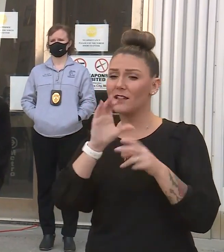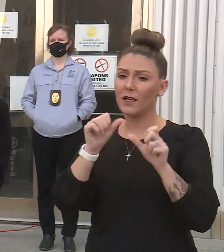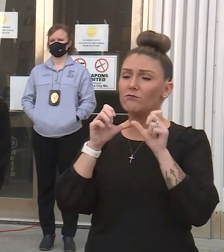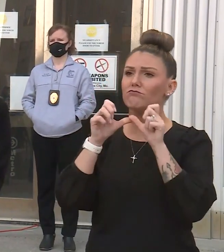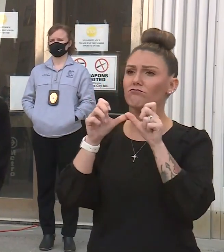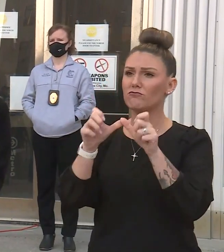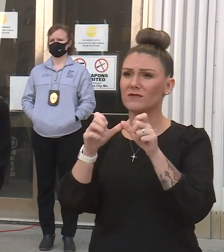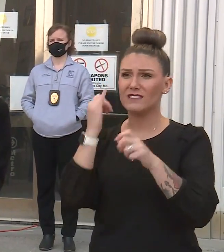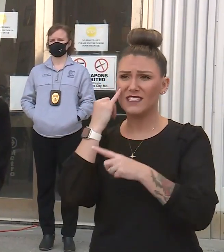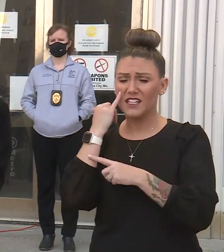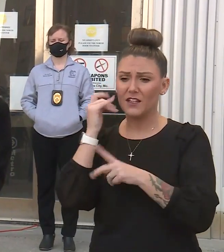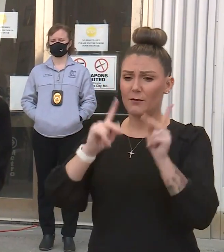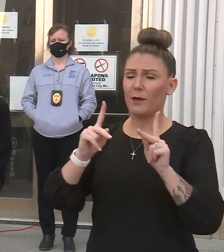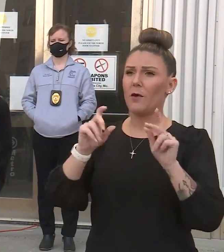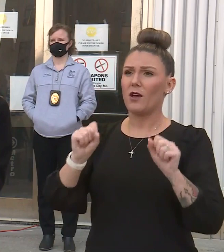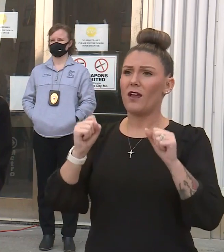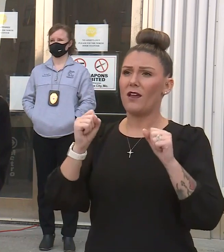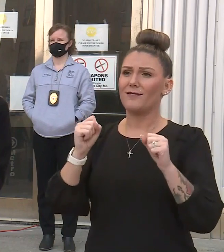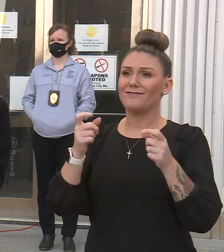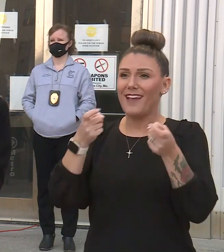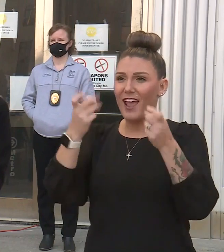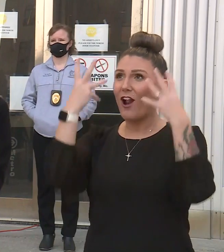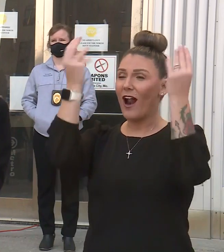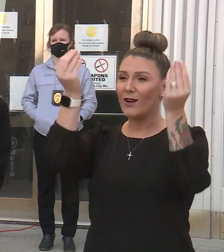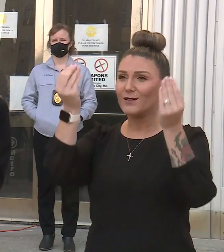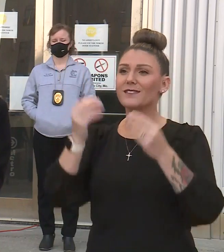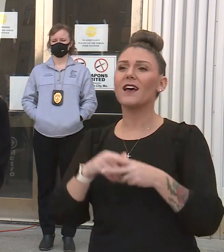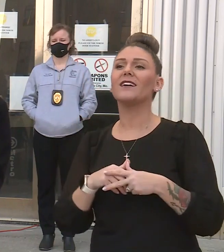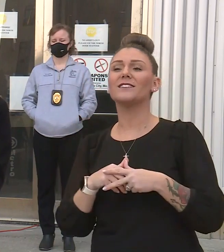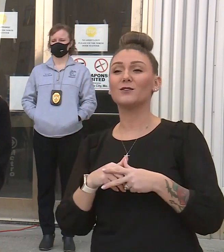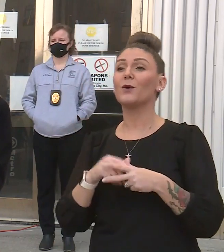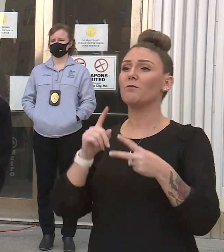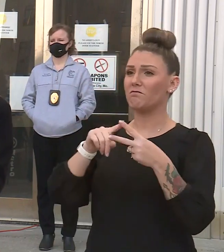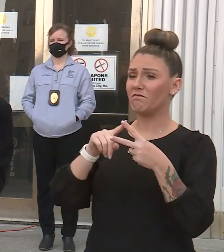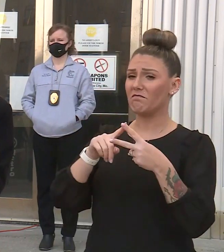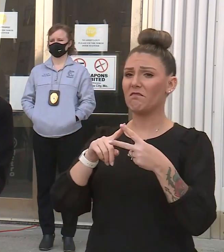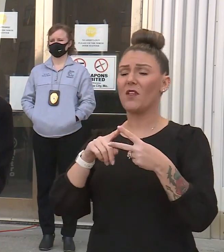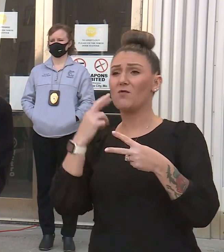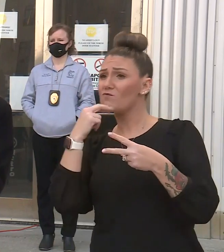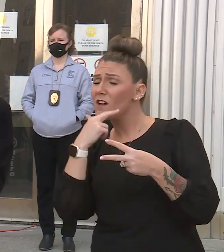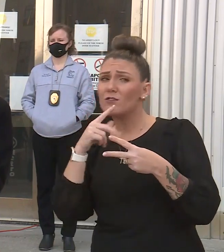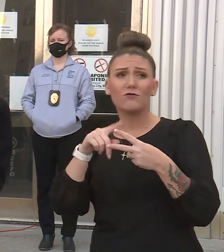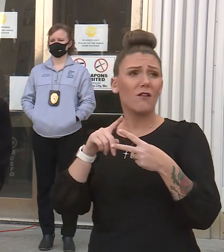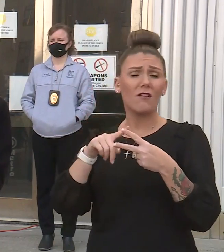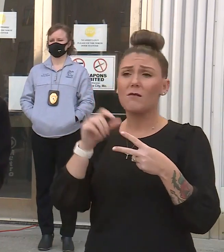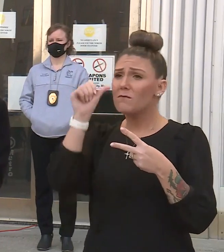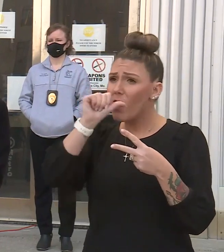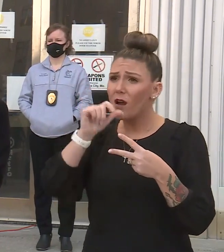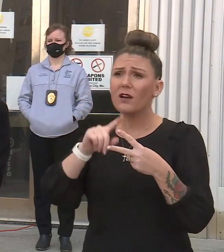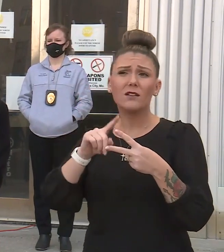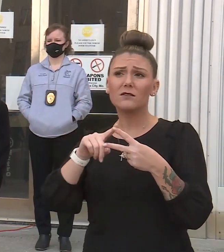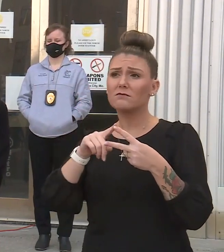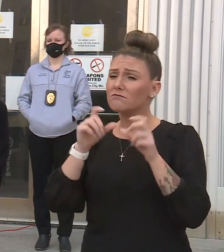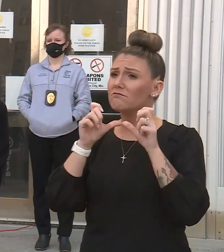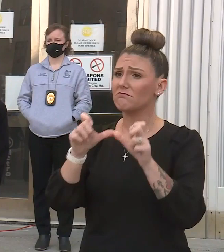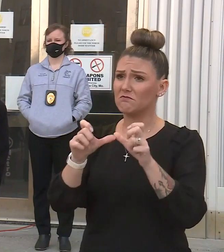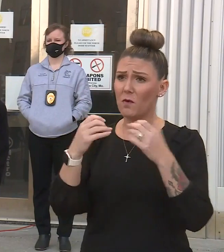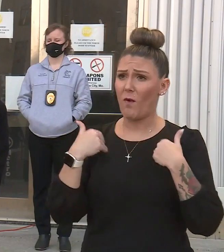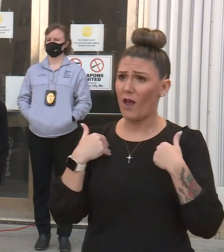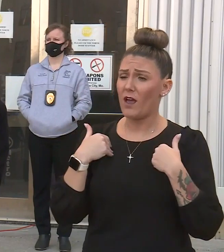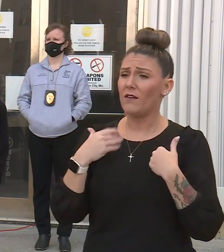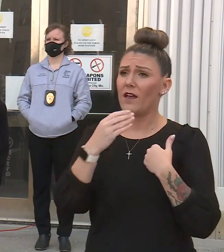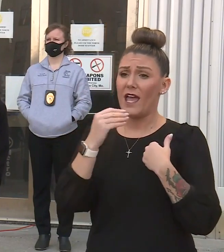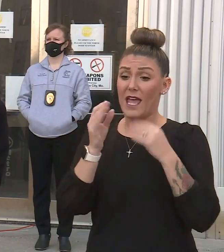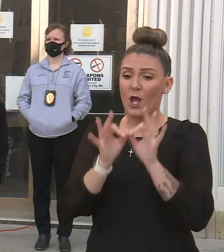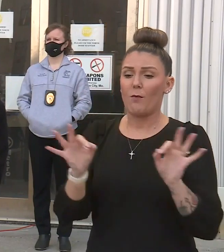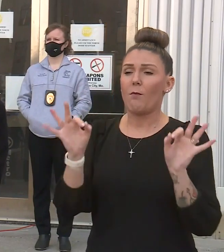people can handle being outside. And so sidewalk cafes, sidewalk restaurants, sidewalk bars continue to exist. Importantly,